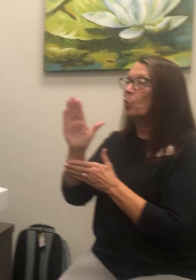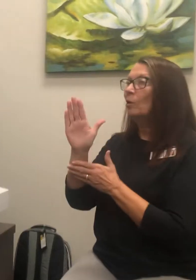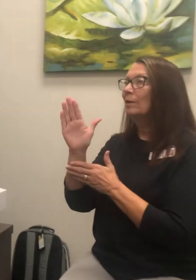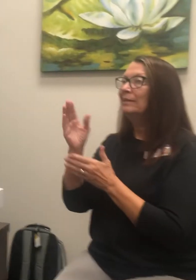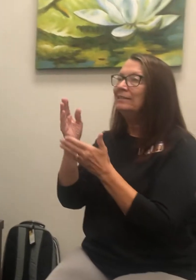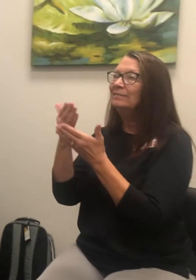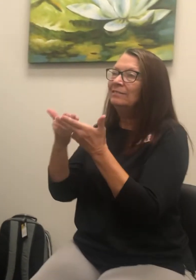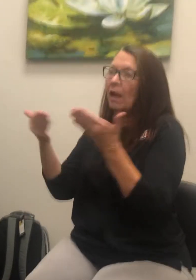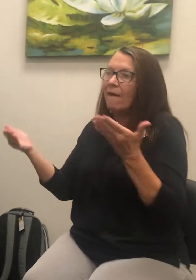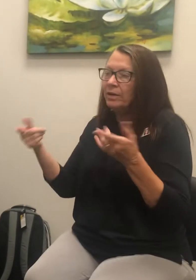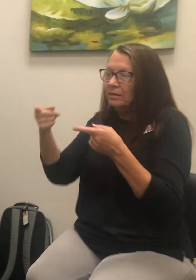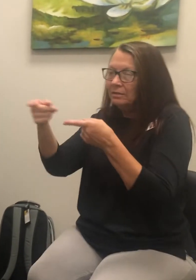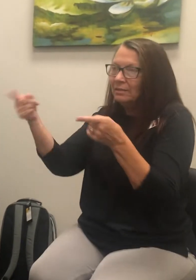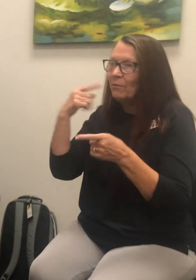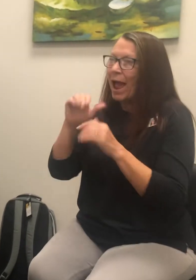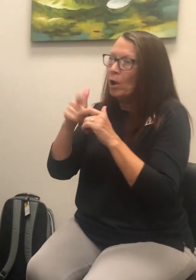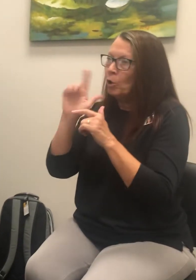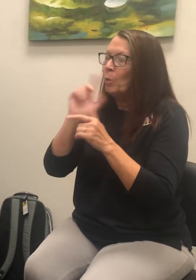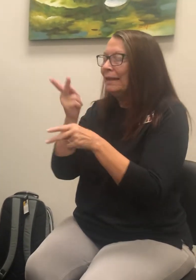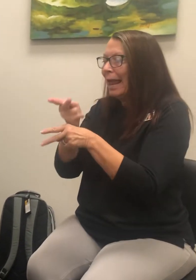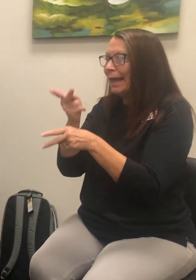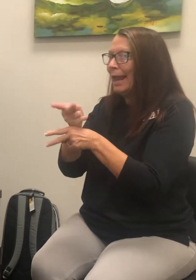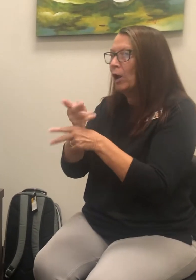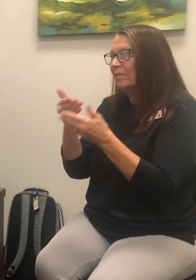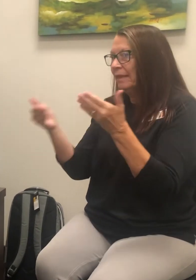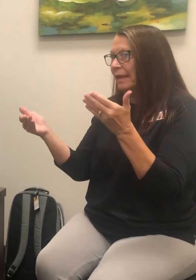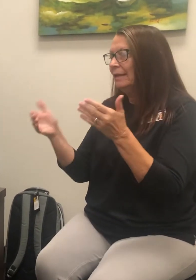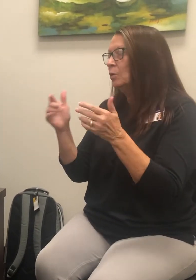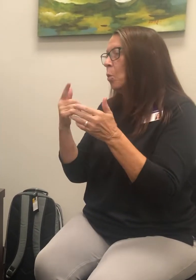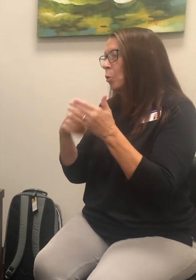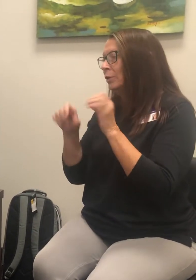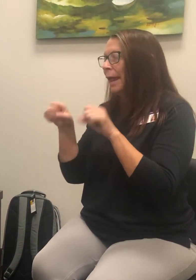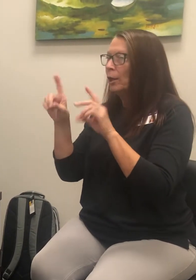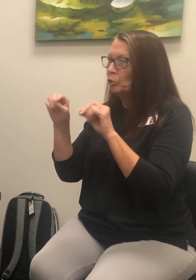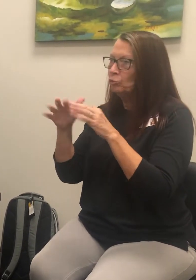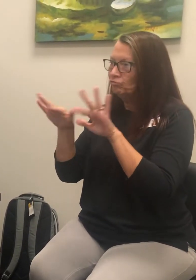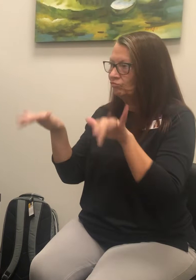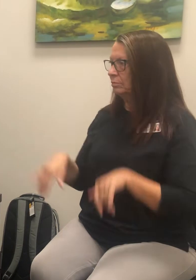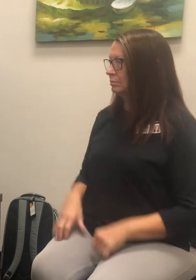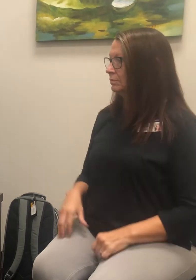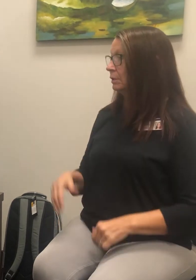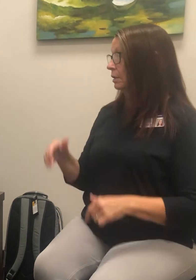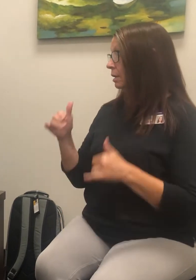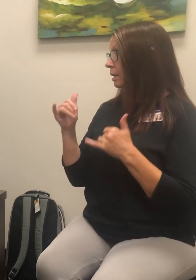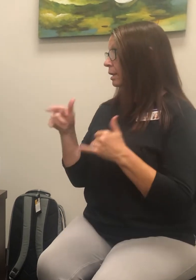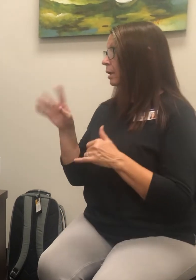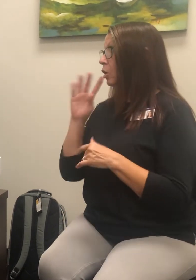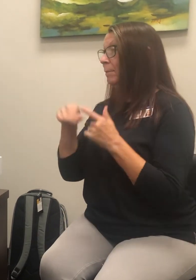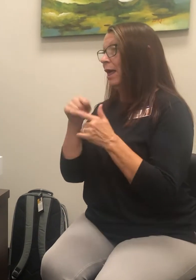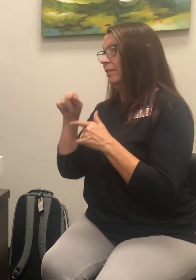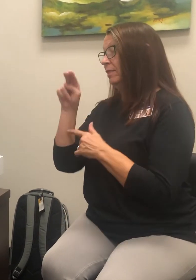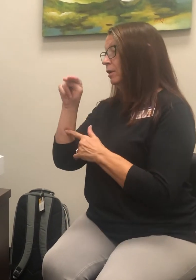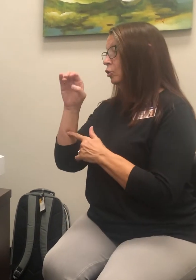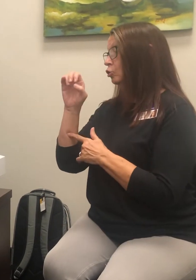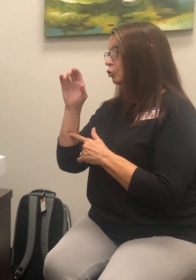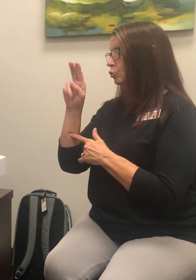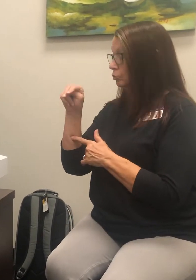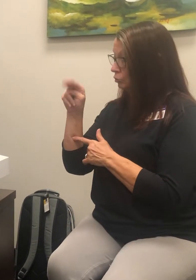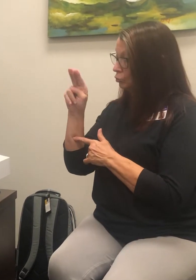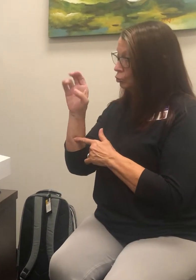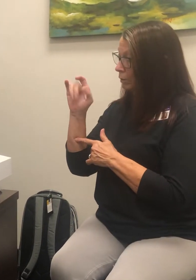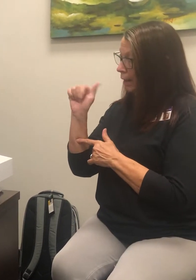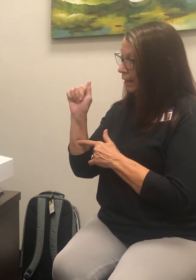stuff here for how you will take care of things and what you can do okay so let's talk about the nucleus 7 first